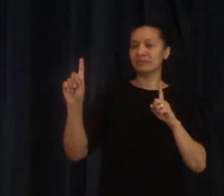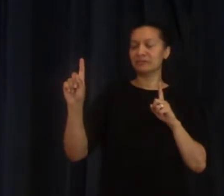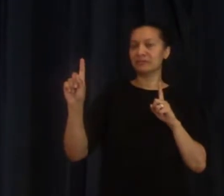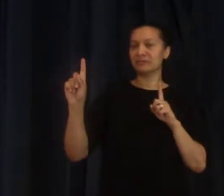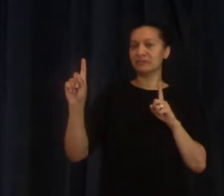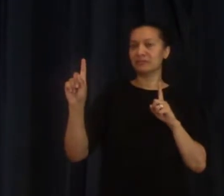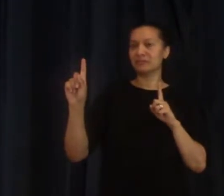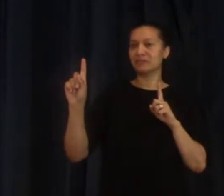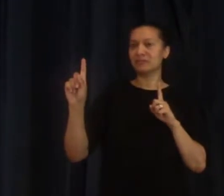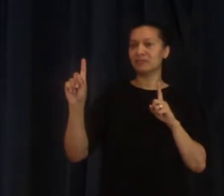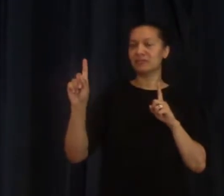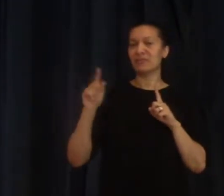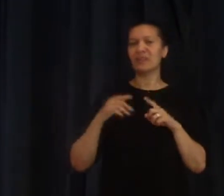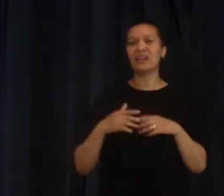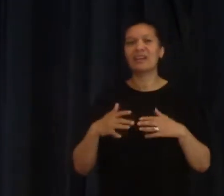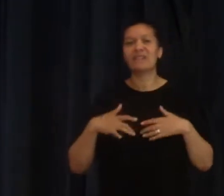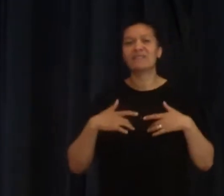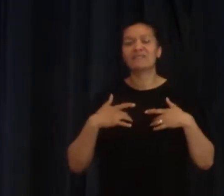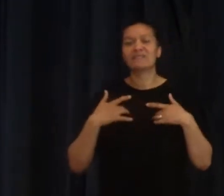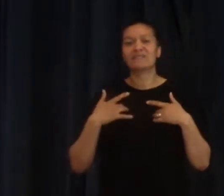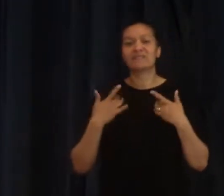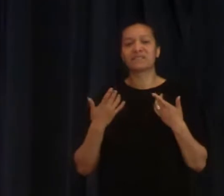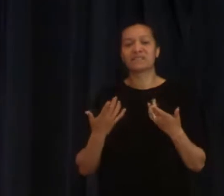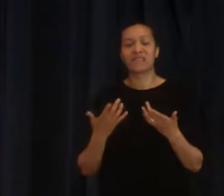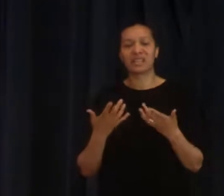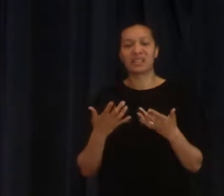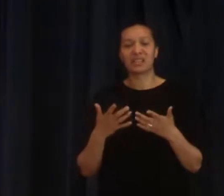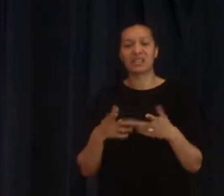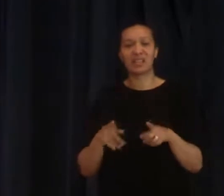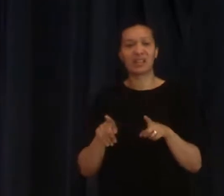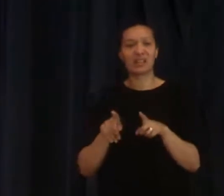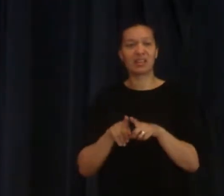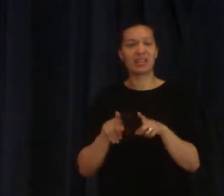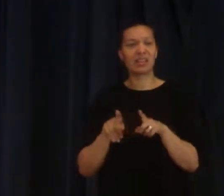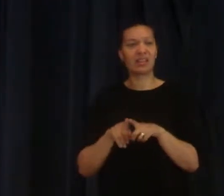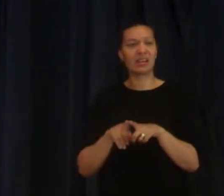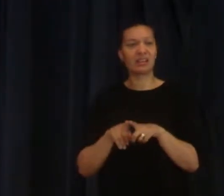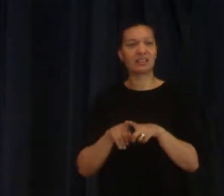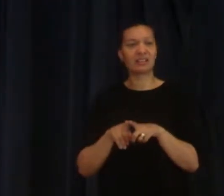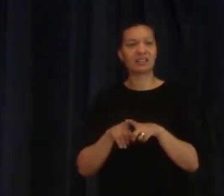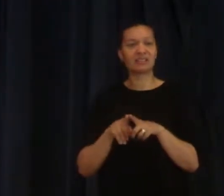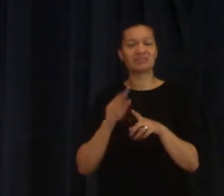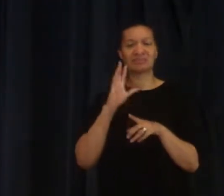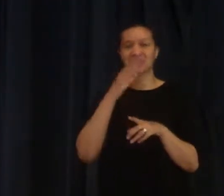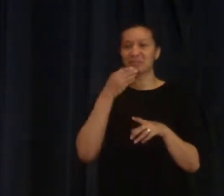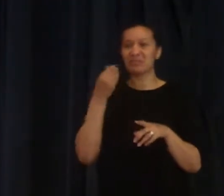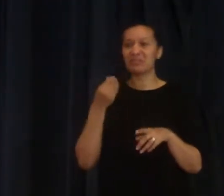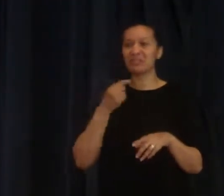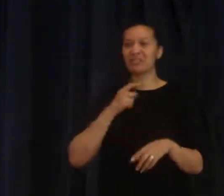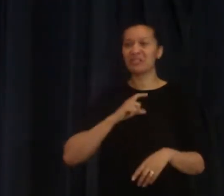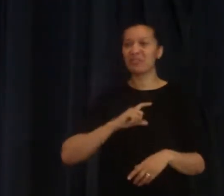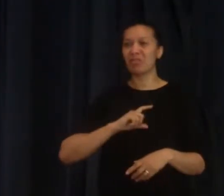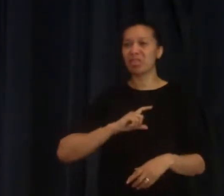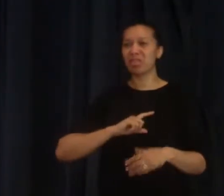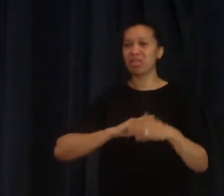where I feel almost a little bit spiritually depressed